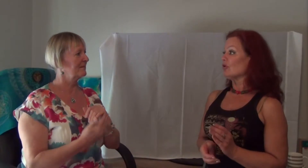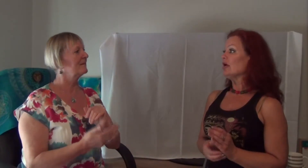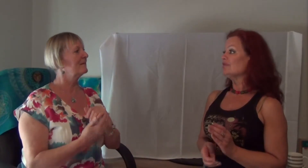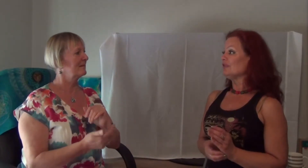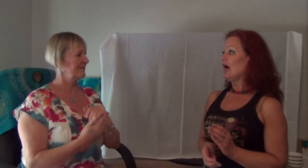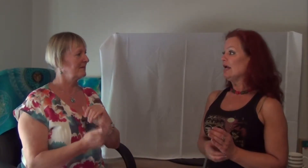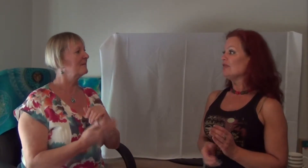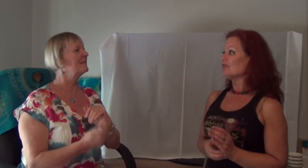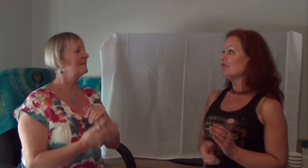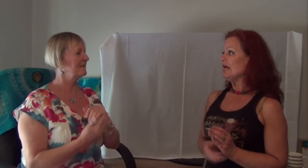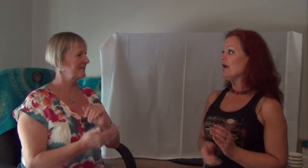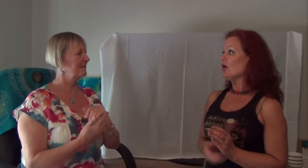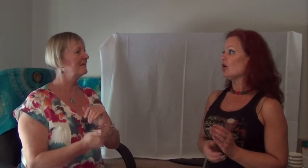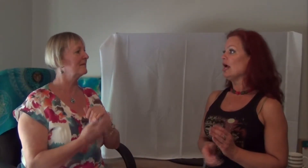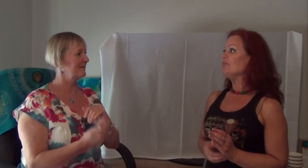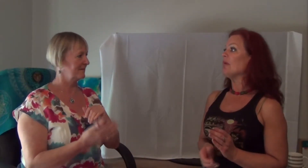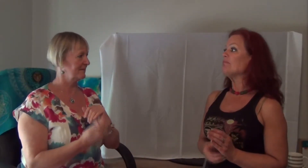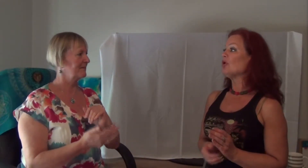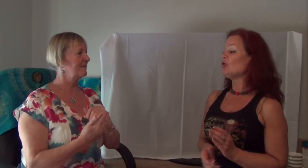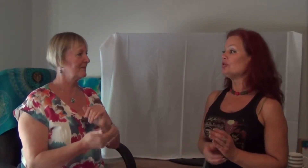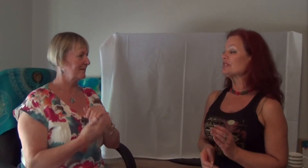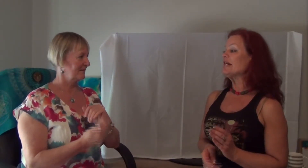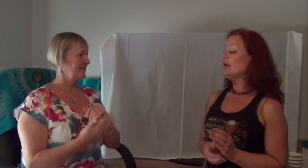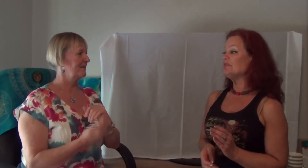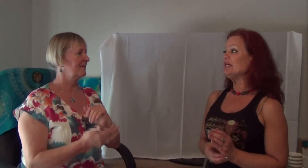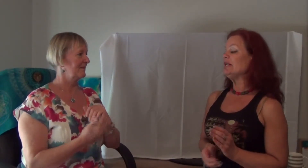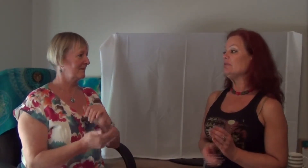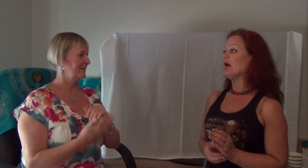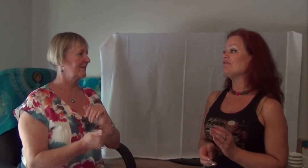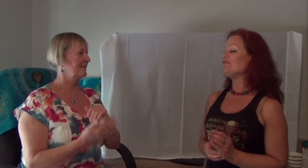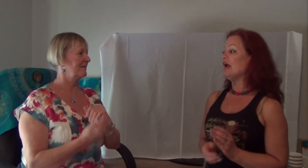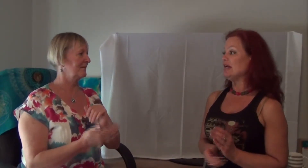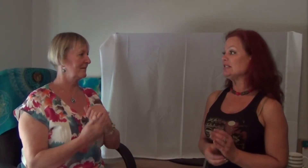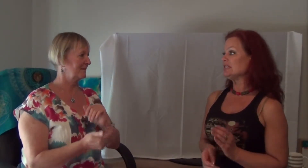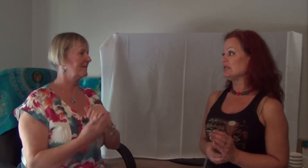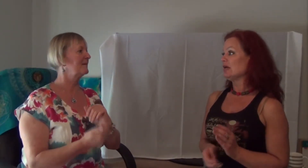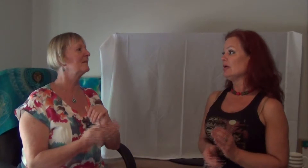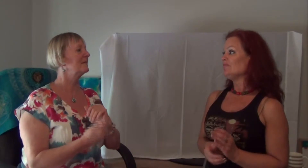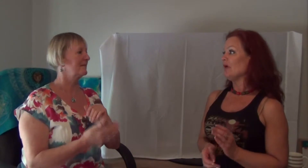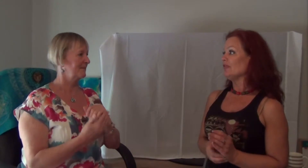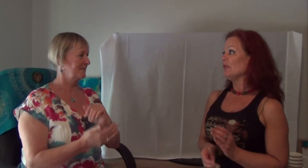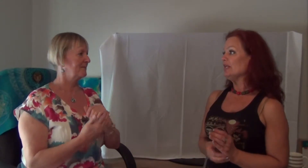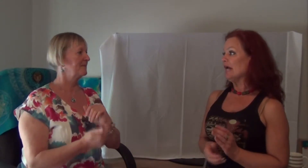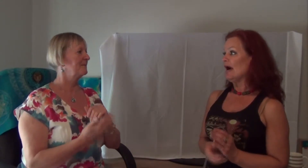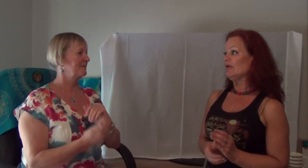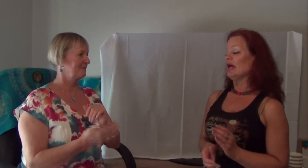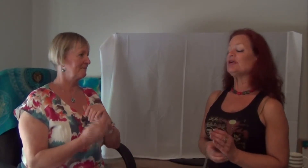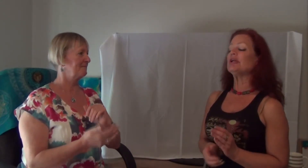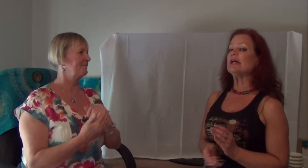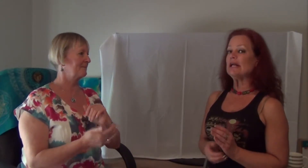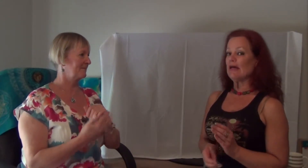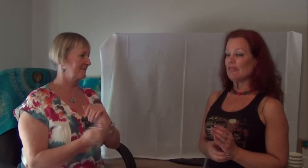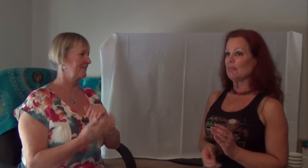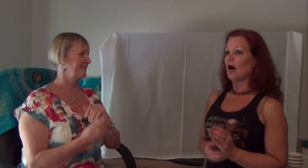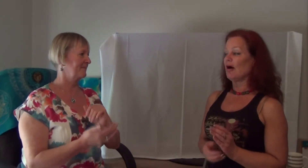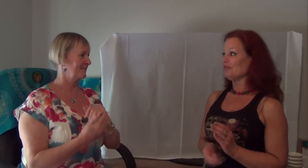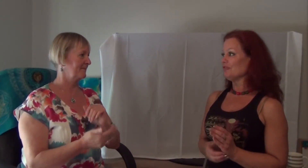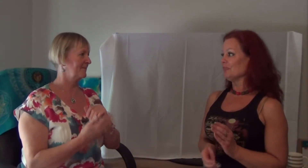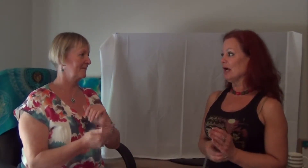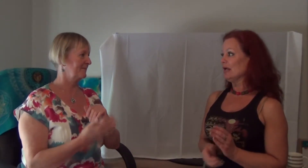and flying through the air. And my poles kept hitting my face on the way down. I couldn't get them off of my